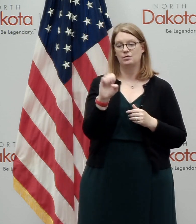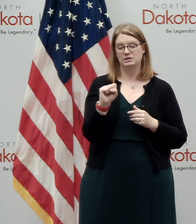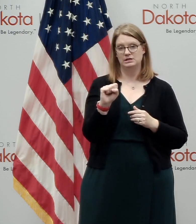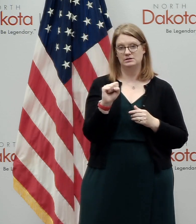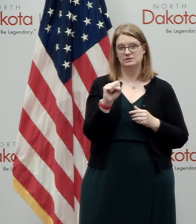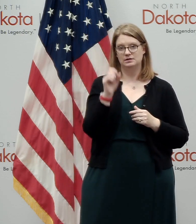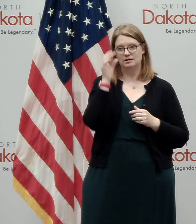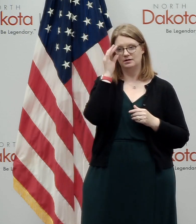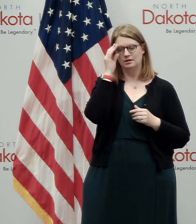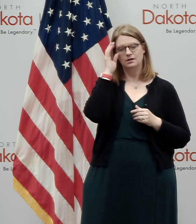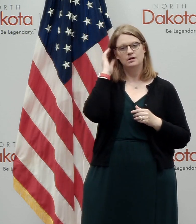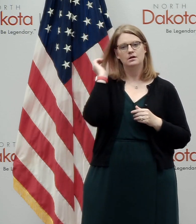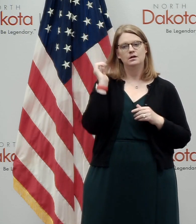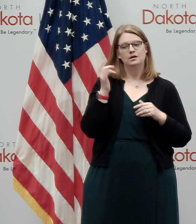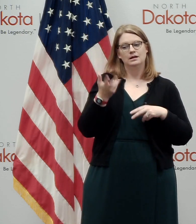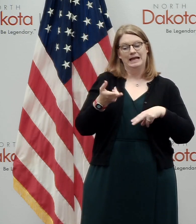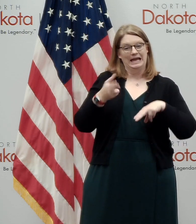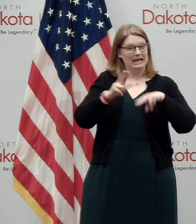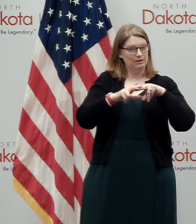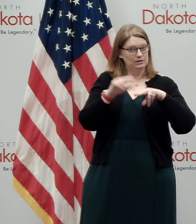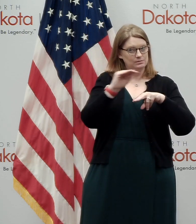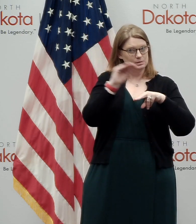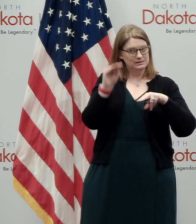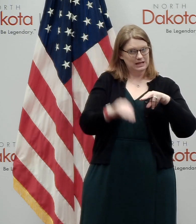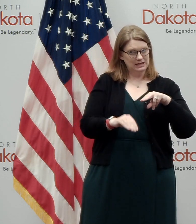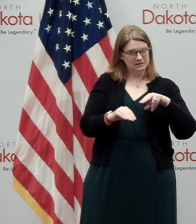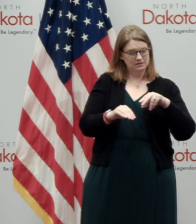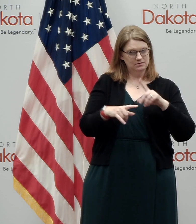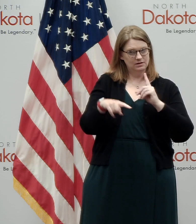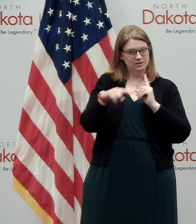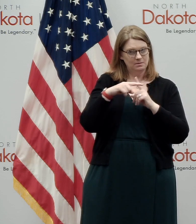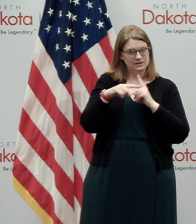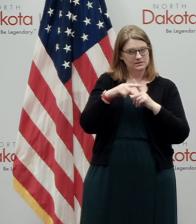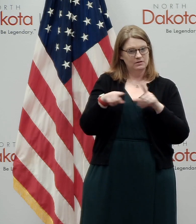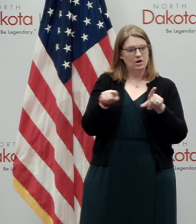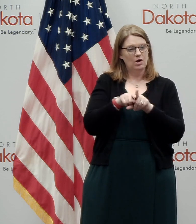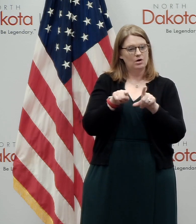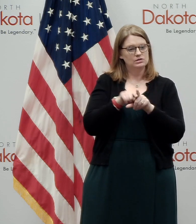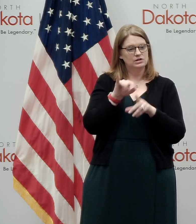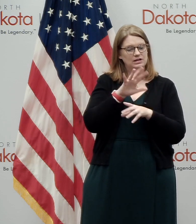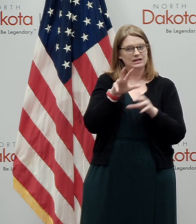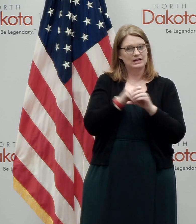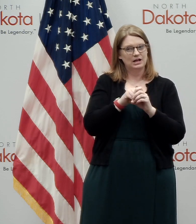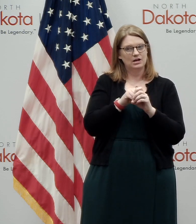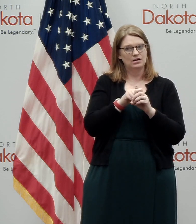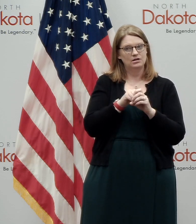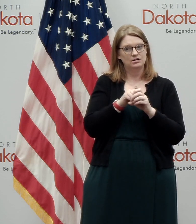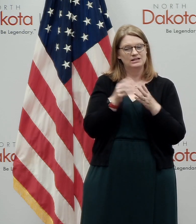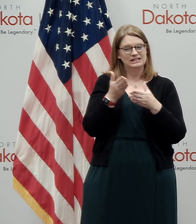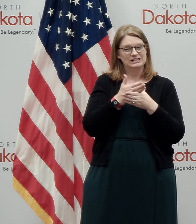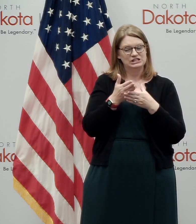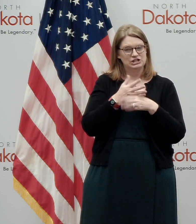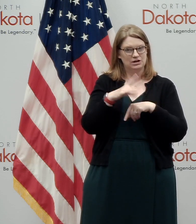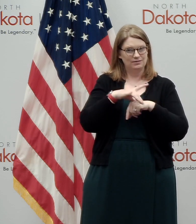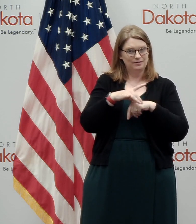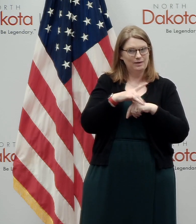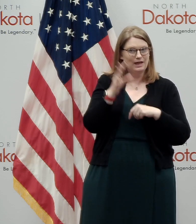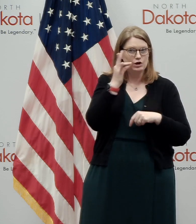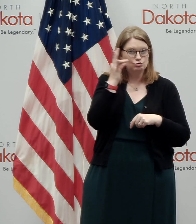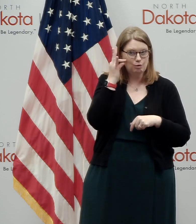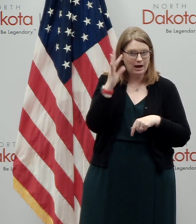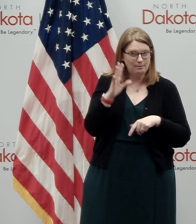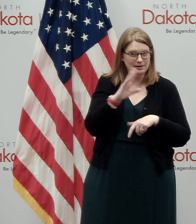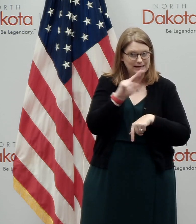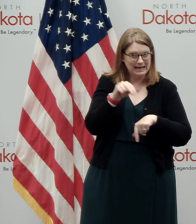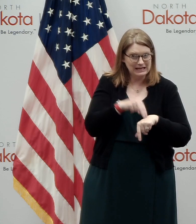have, uh, increasing percent, uh, of positivity also include and border or share geography with our tribal nations.